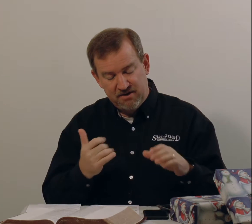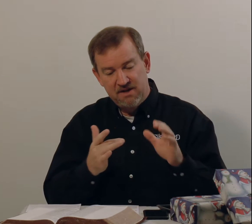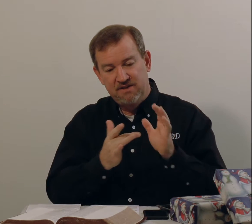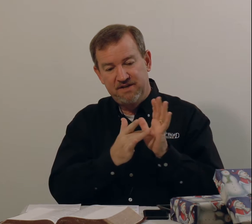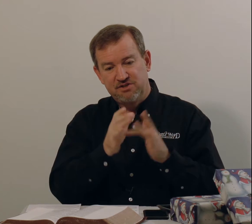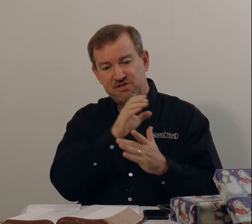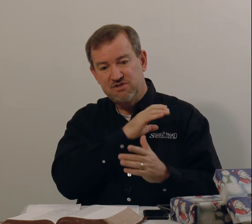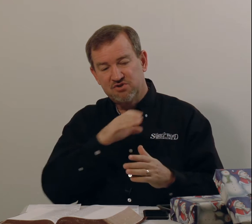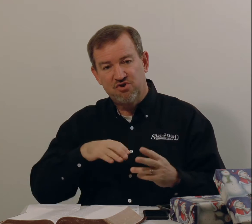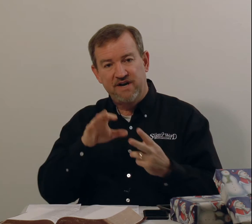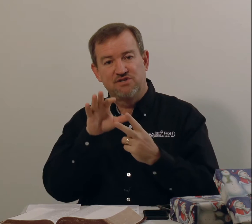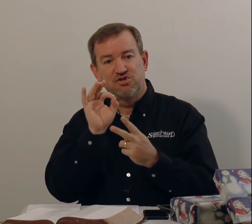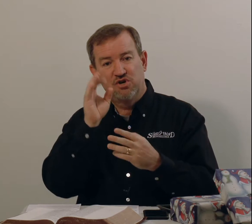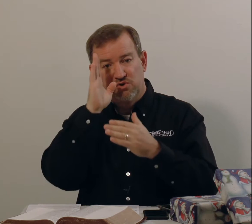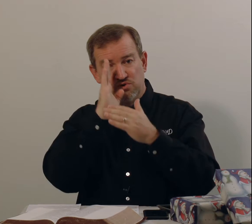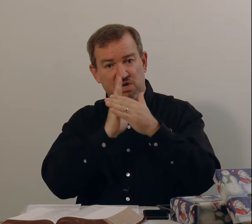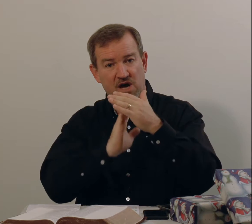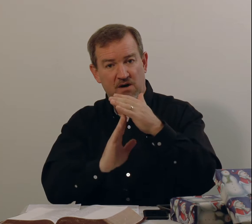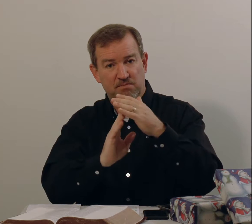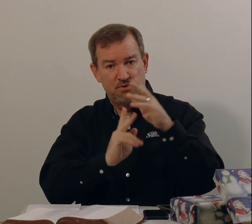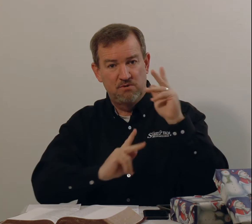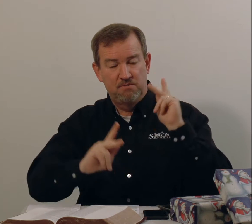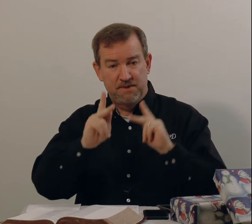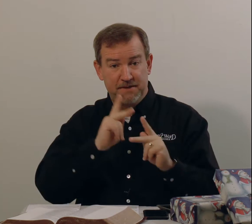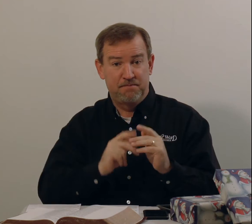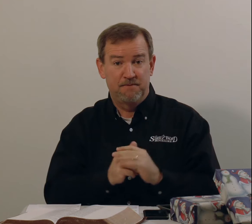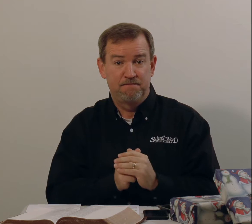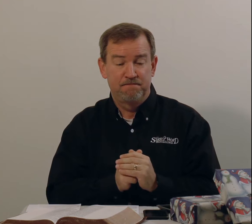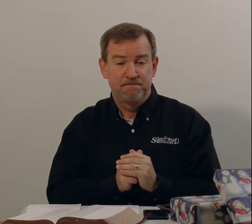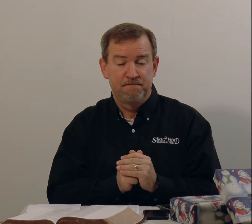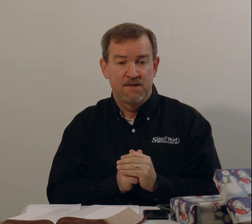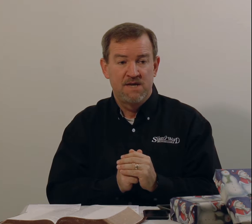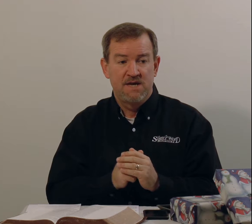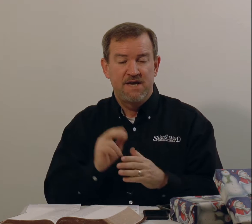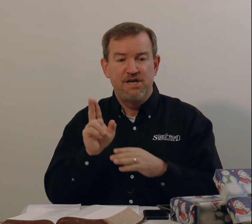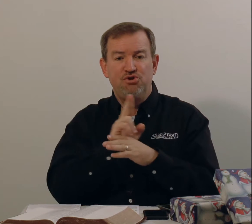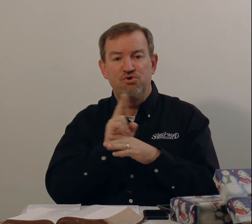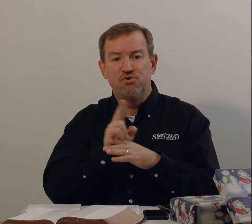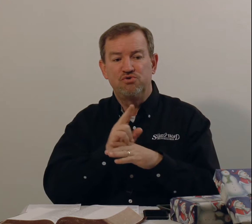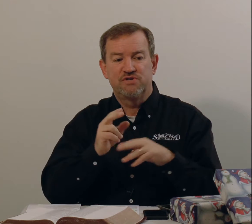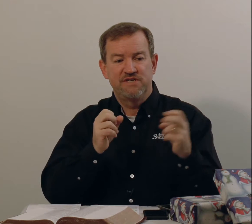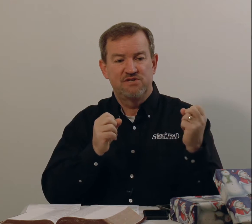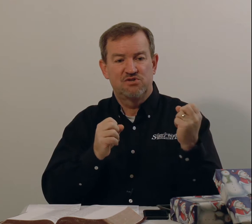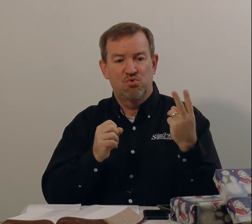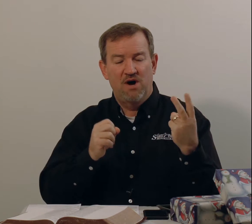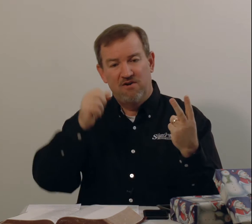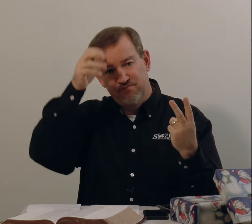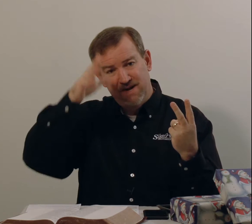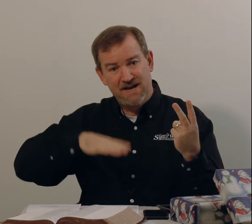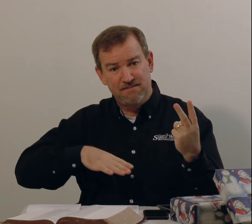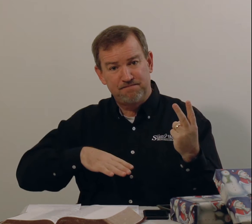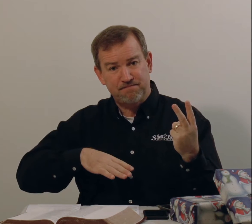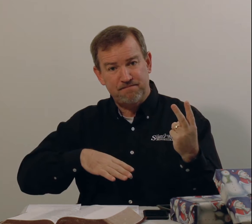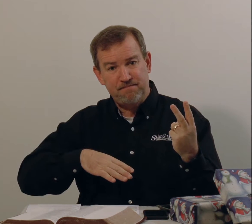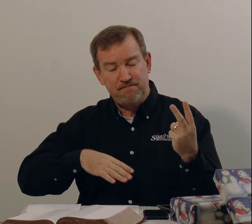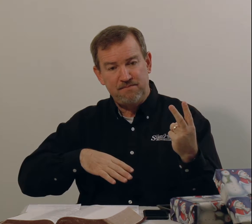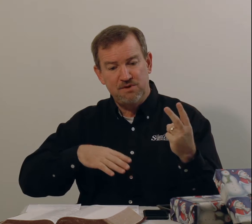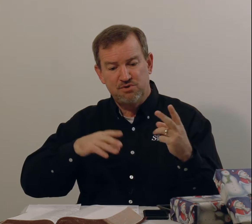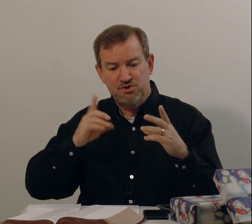that Jesus Christ chose humble people. He used these 12 men to